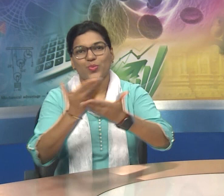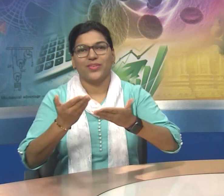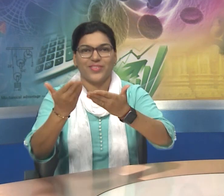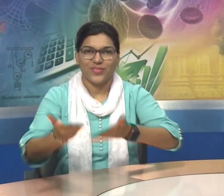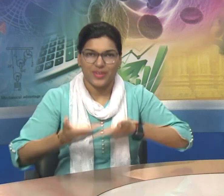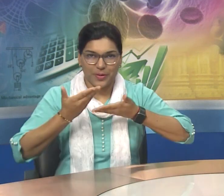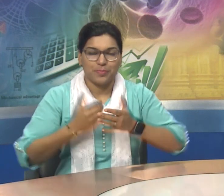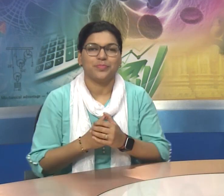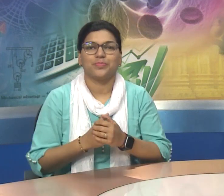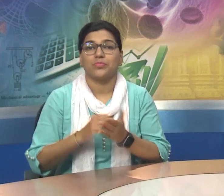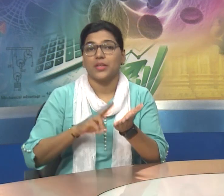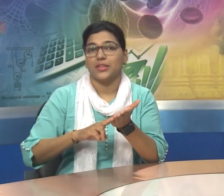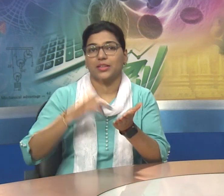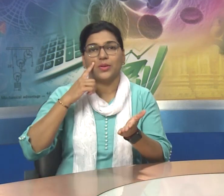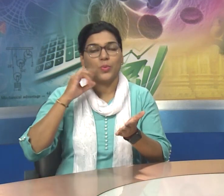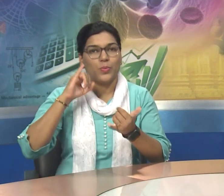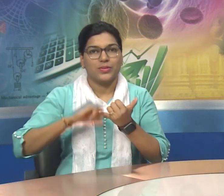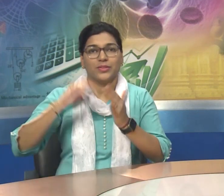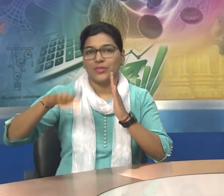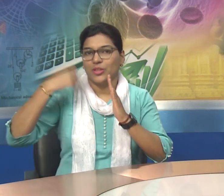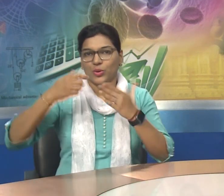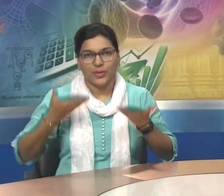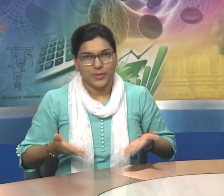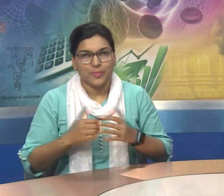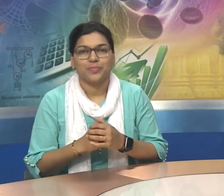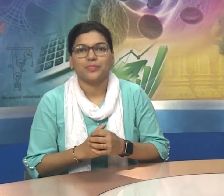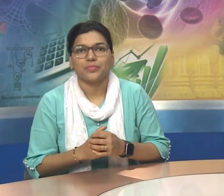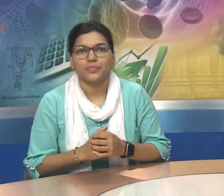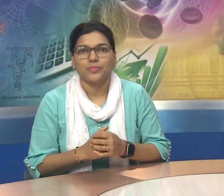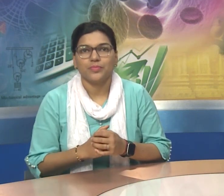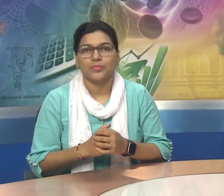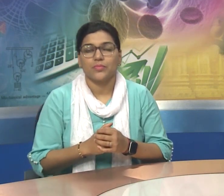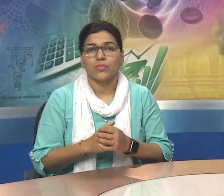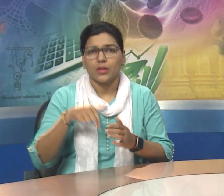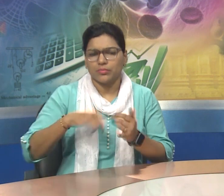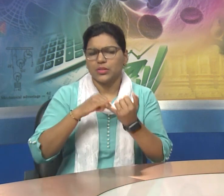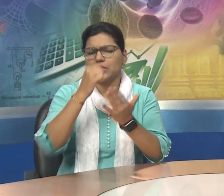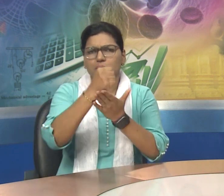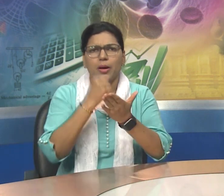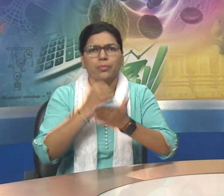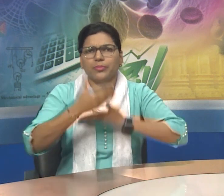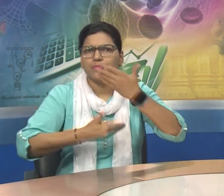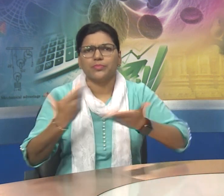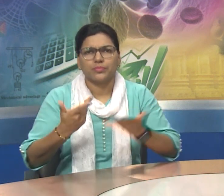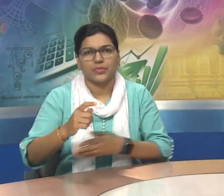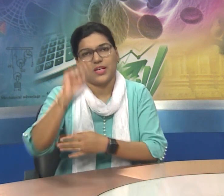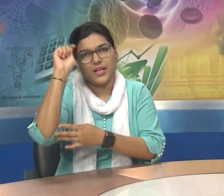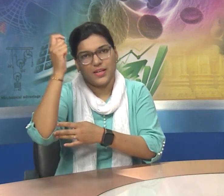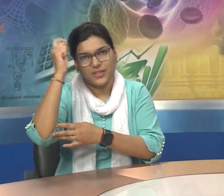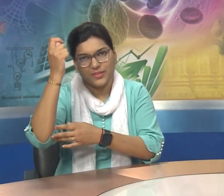Namaste, welcome you all in NIUS video class. Today,